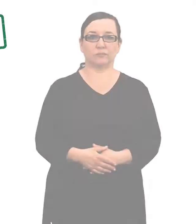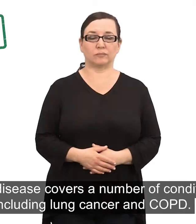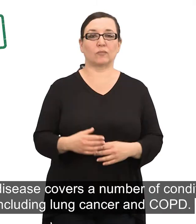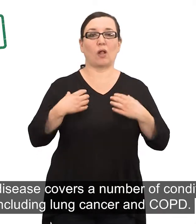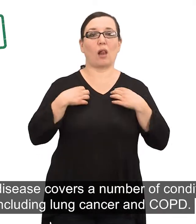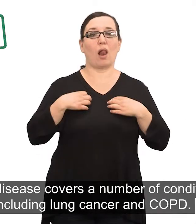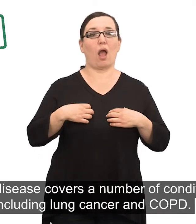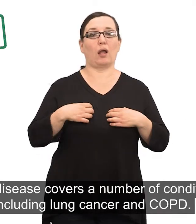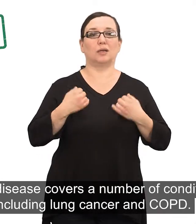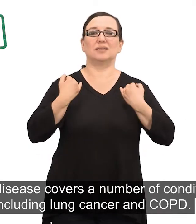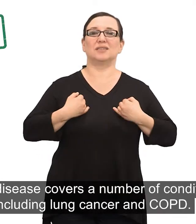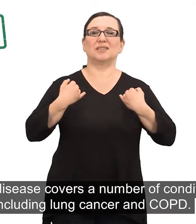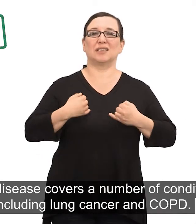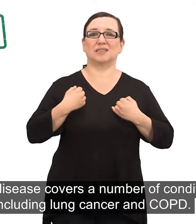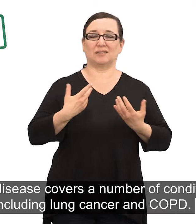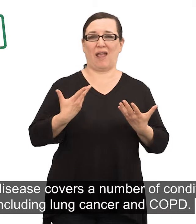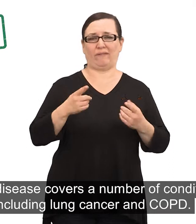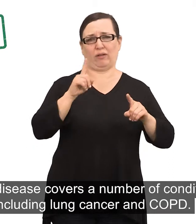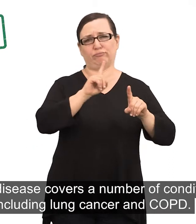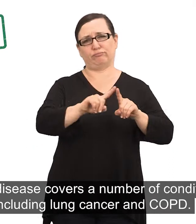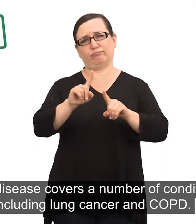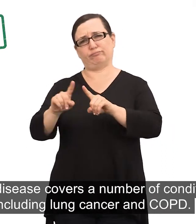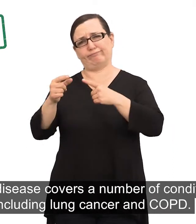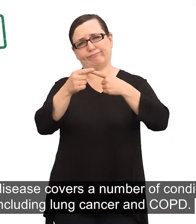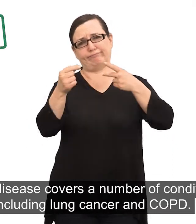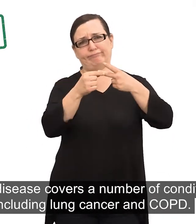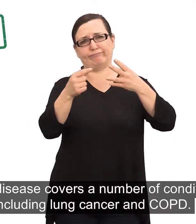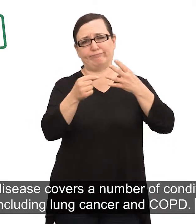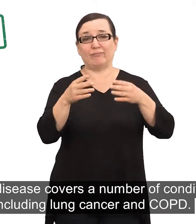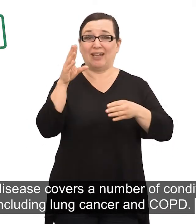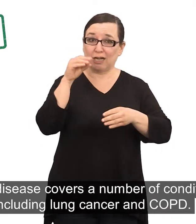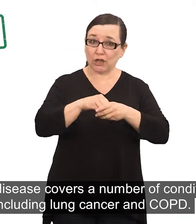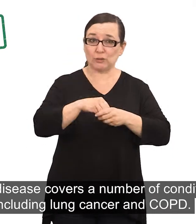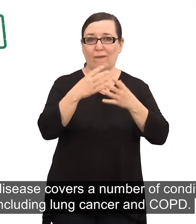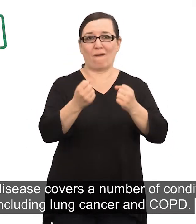Lung disease covers a number of conditions, including lung cancer and COPD.